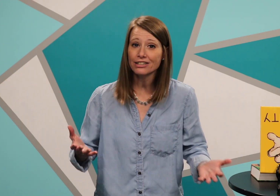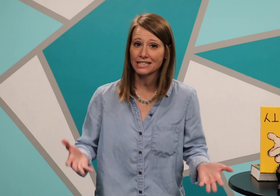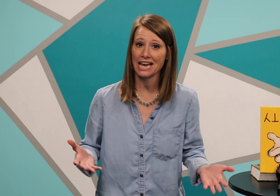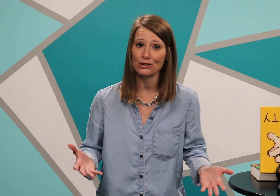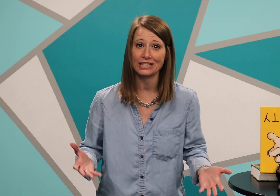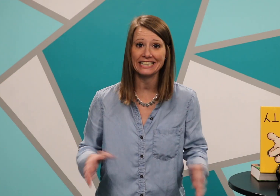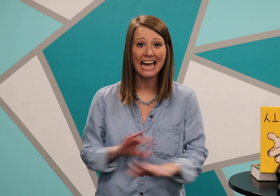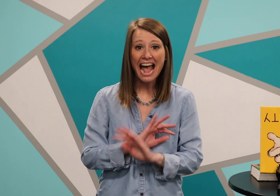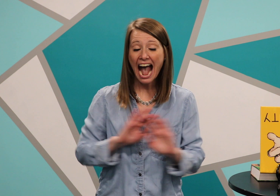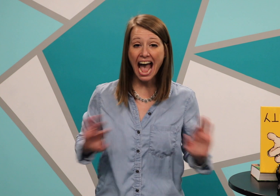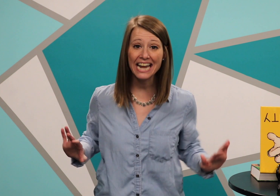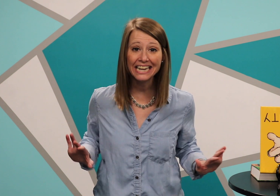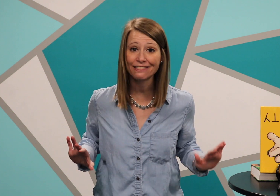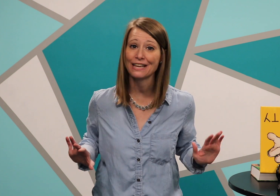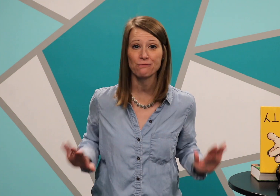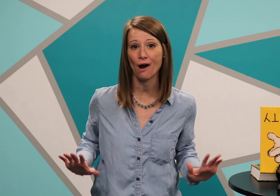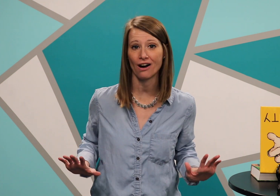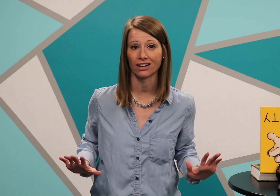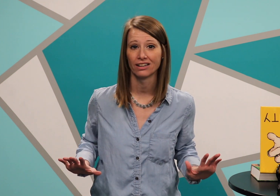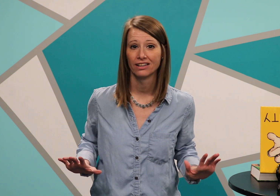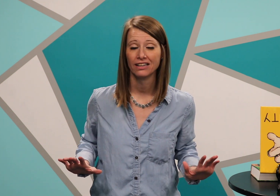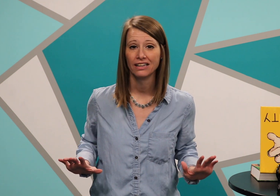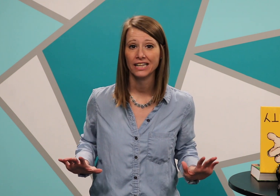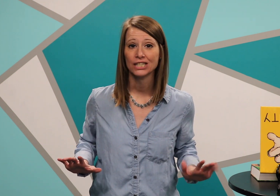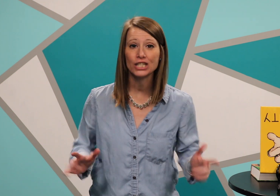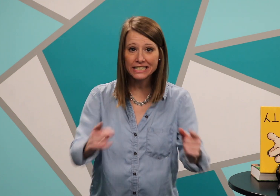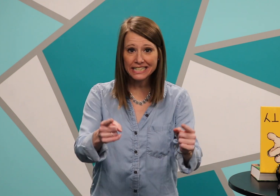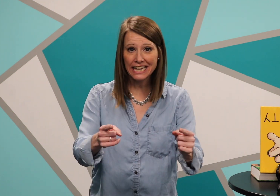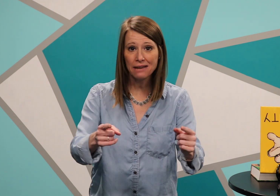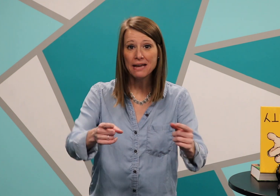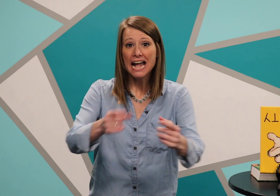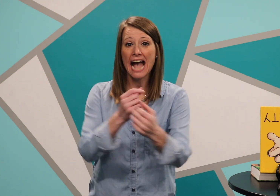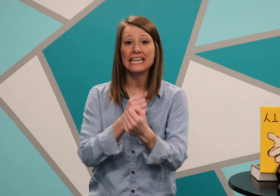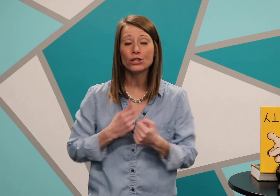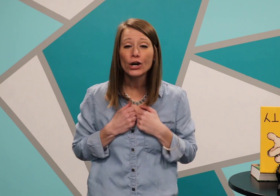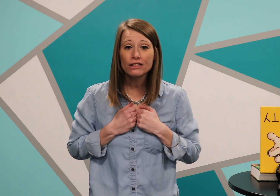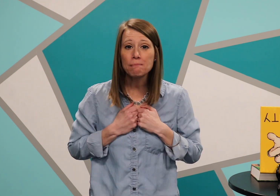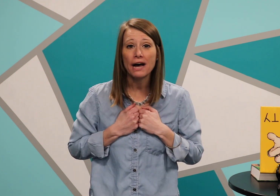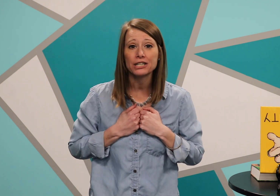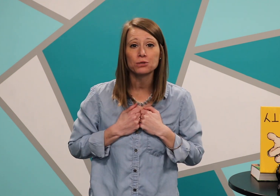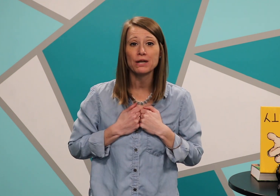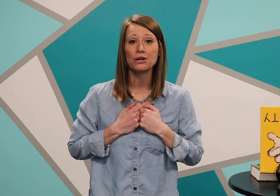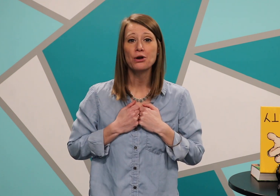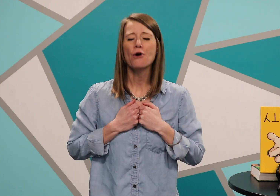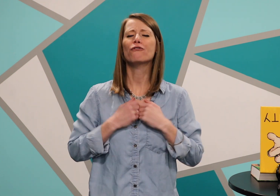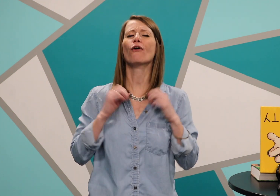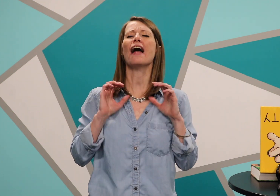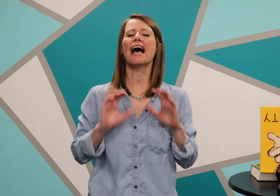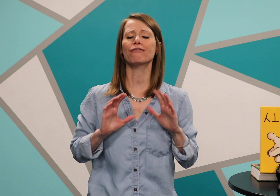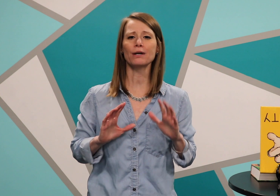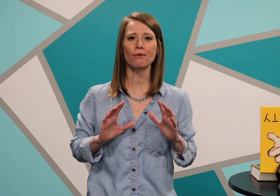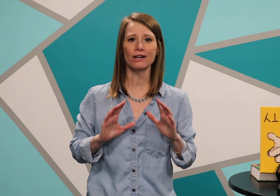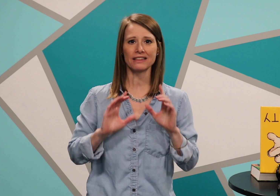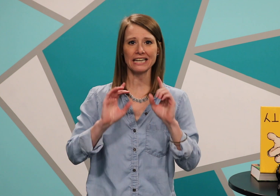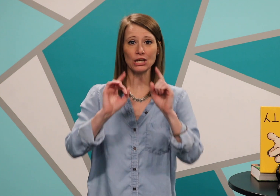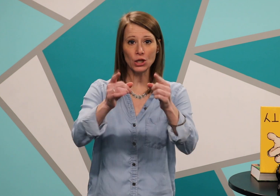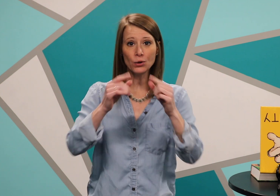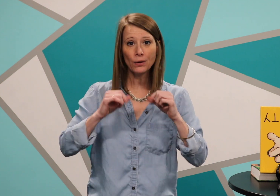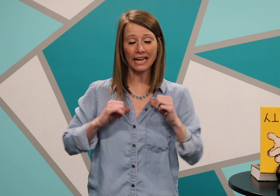said or did anything wrong. Jesus came and He took the punishment for every wrong thing you and